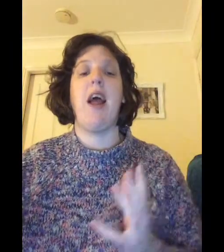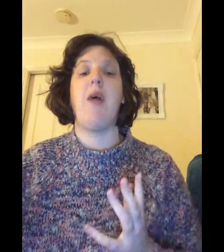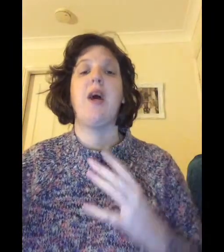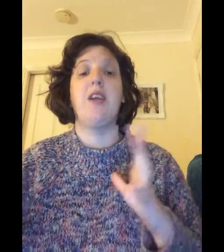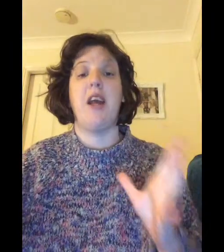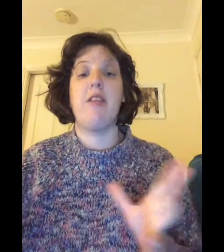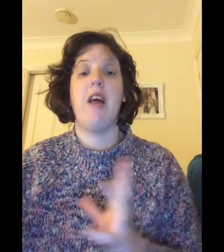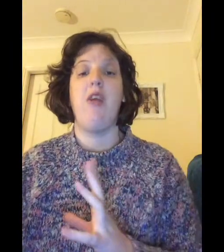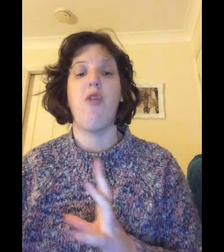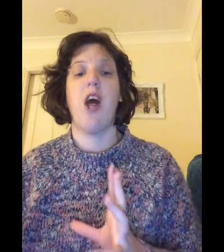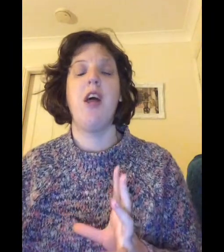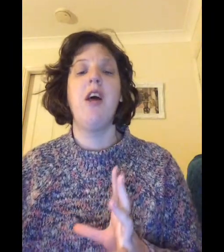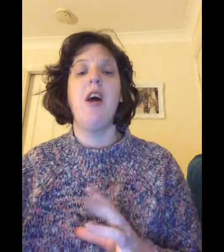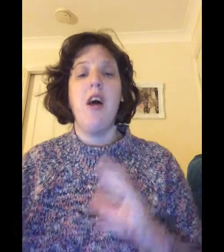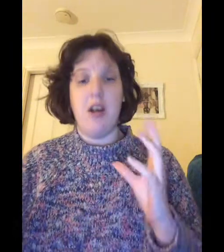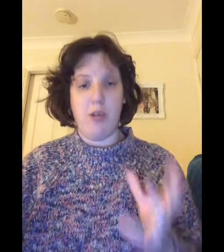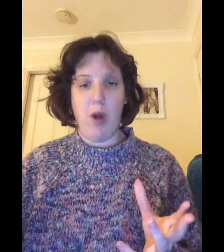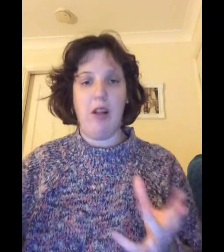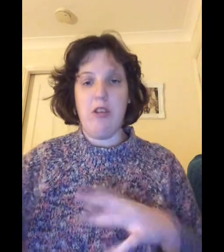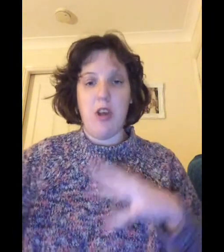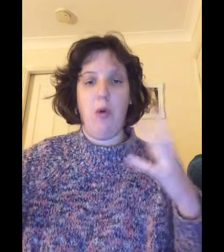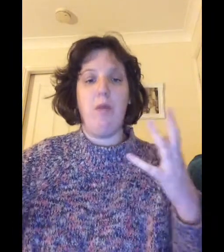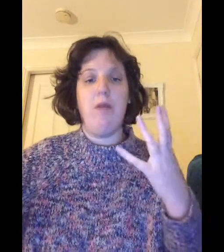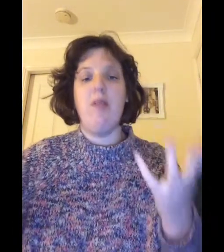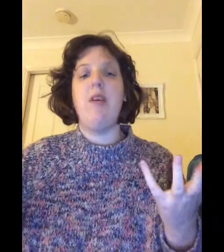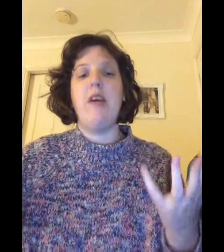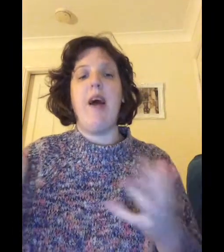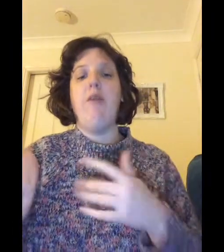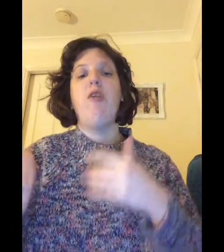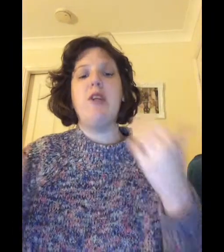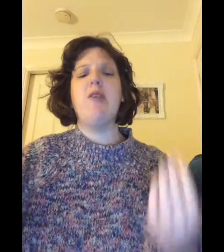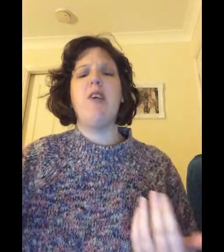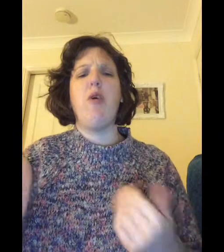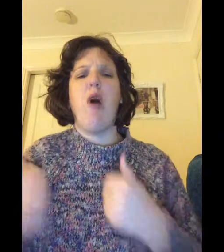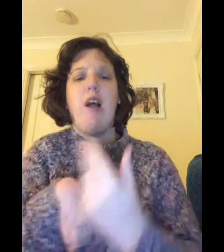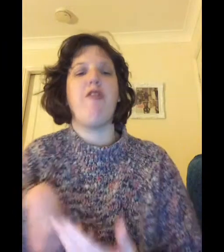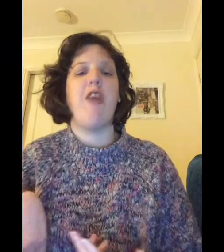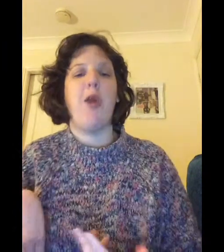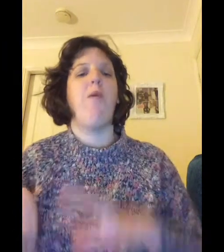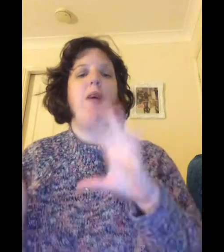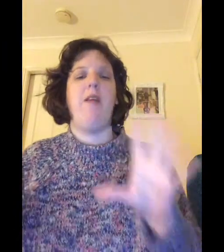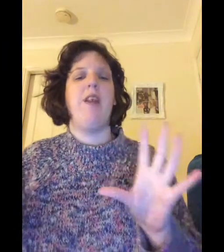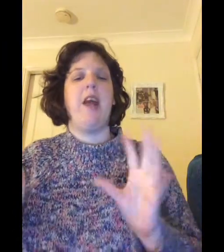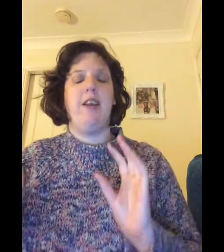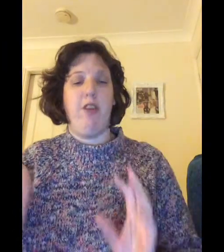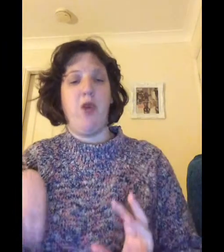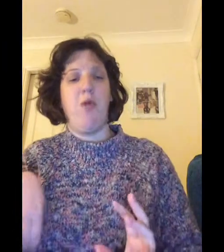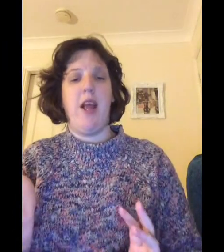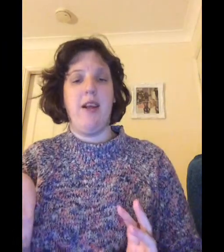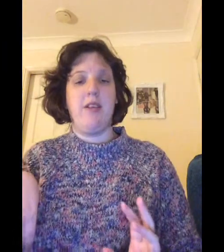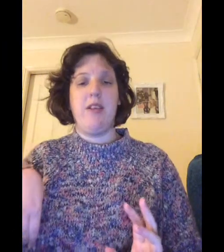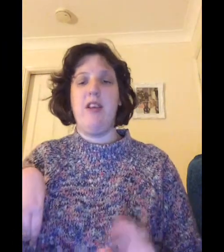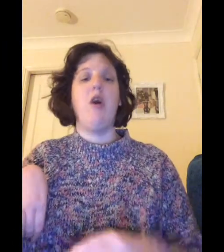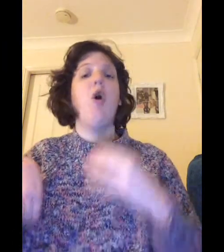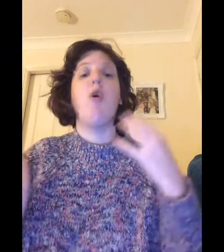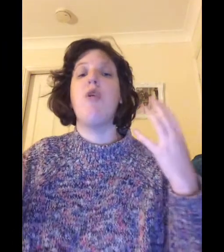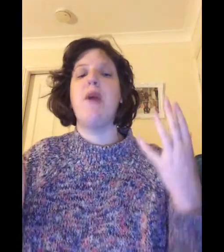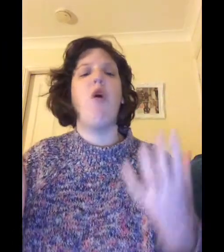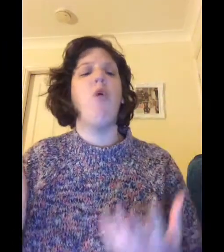ipad etc as well so yeah i'm going to be doing quite a few in the next few weeks they're not all going to be all